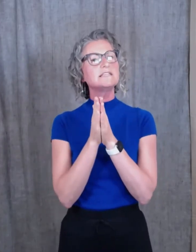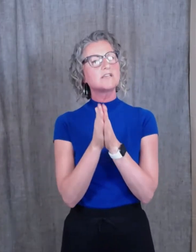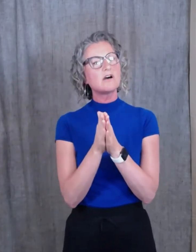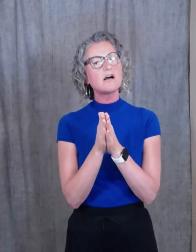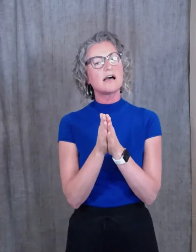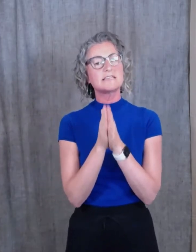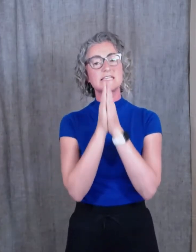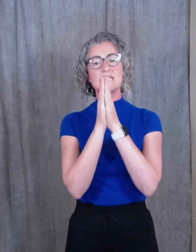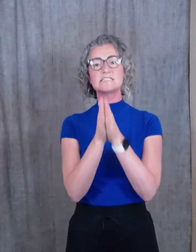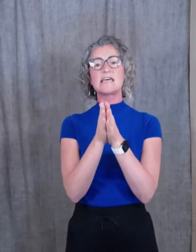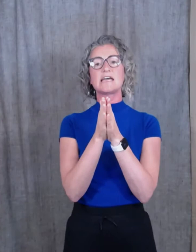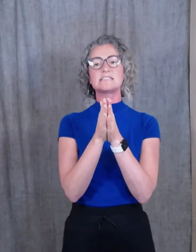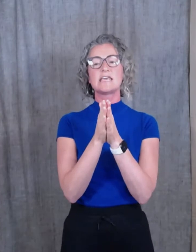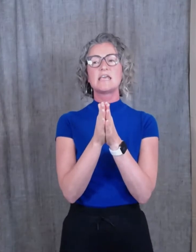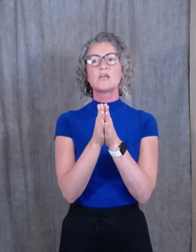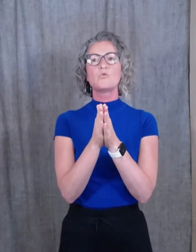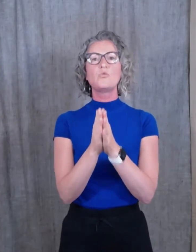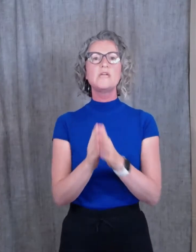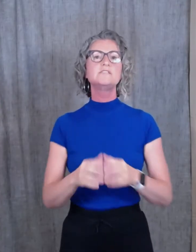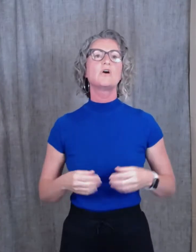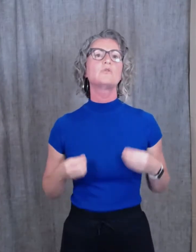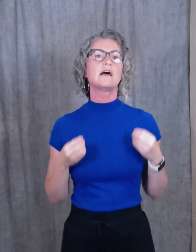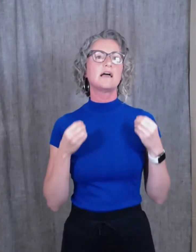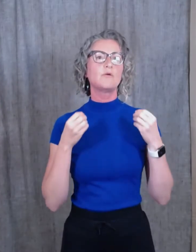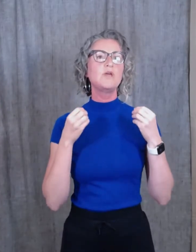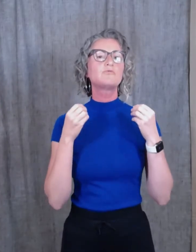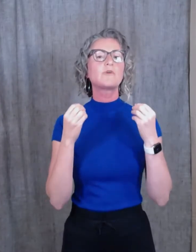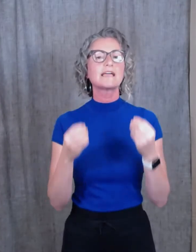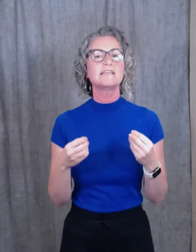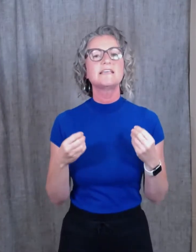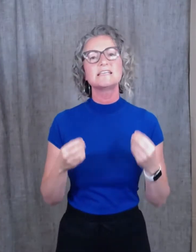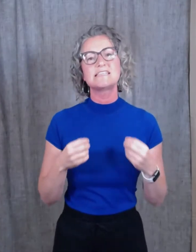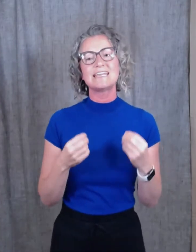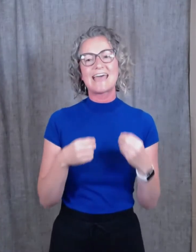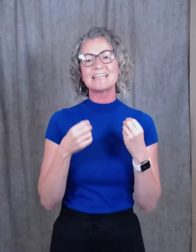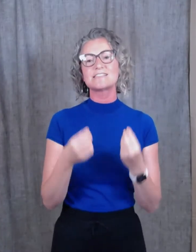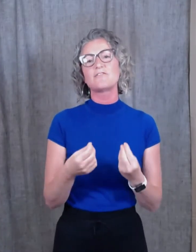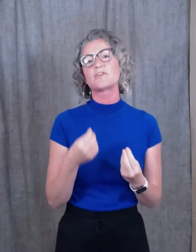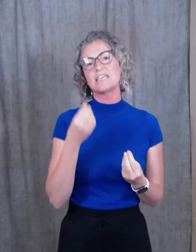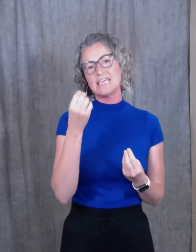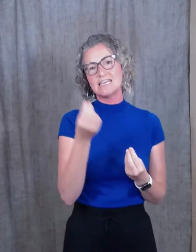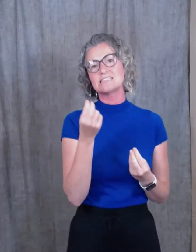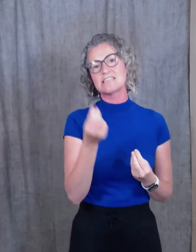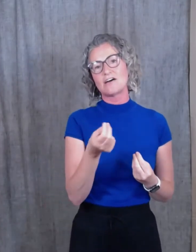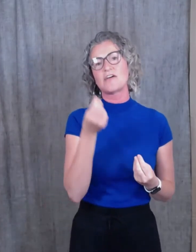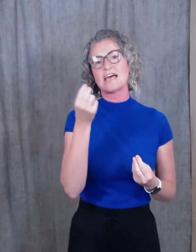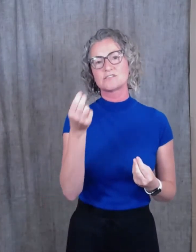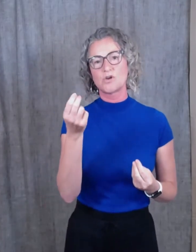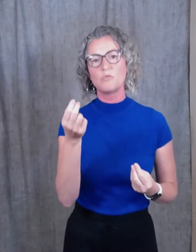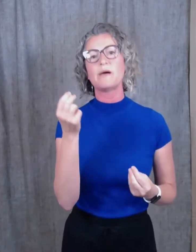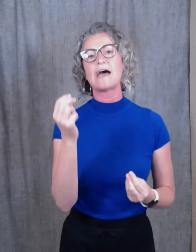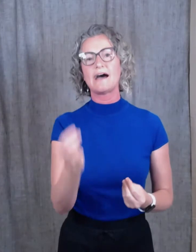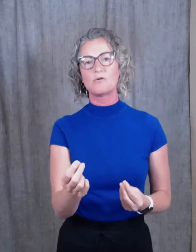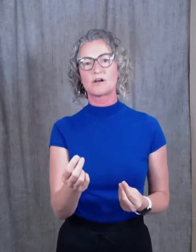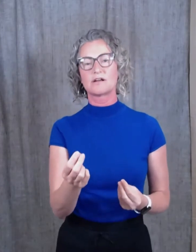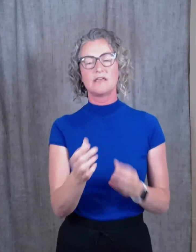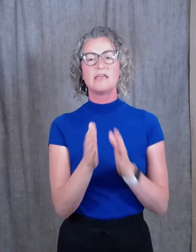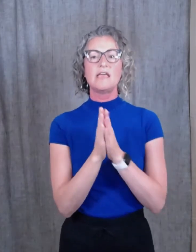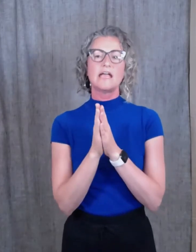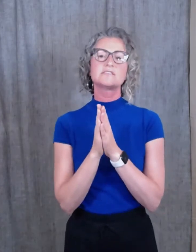taught is that we don't, we recognize that that suffering in itself has no power. And so